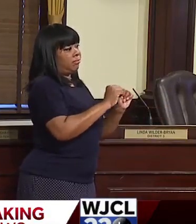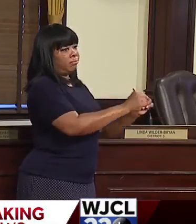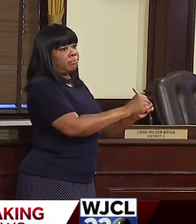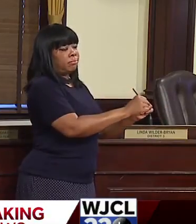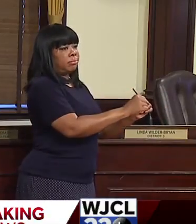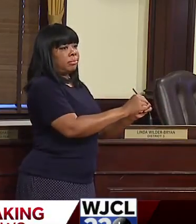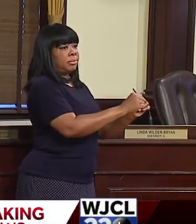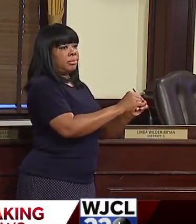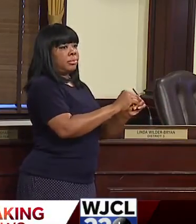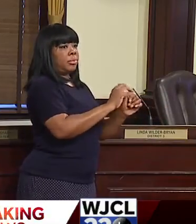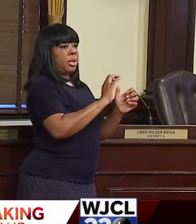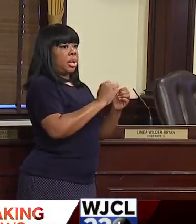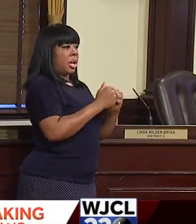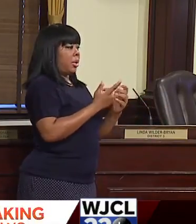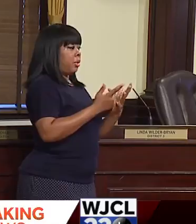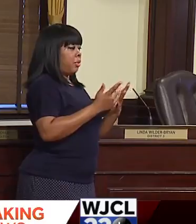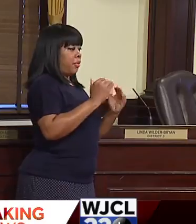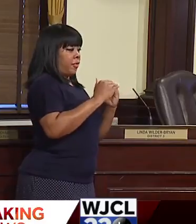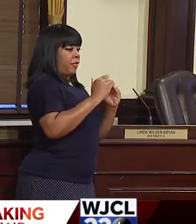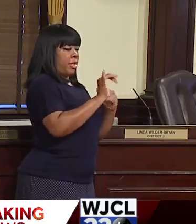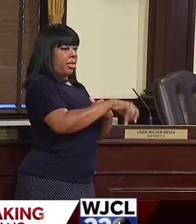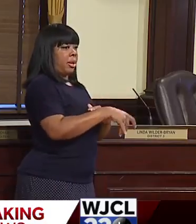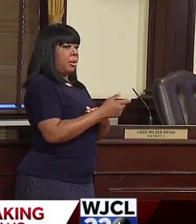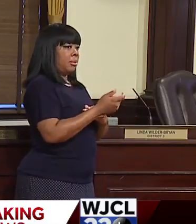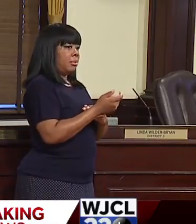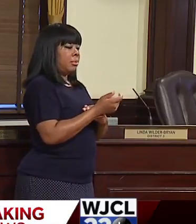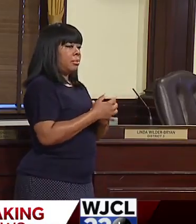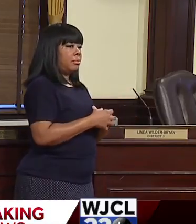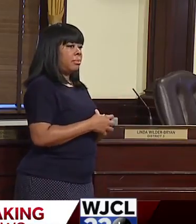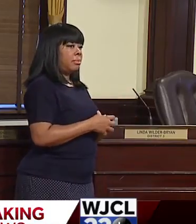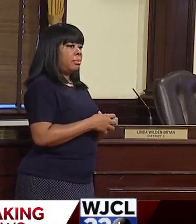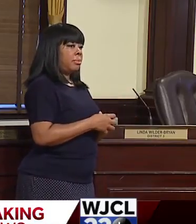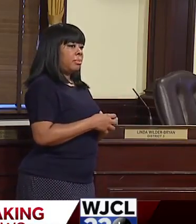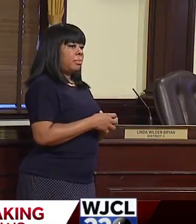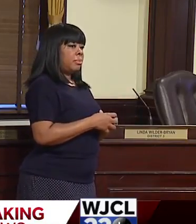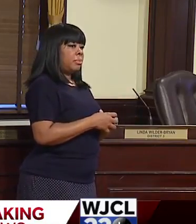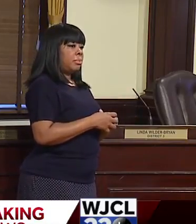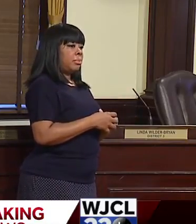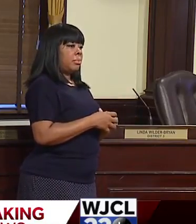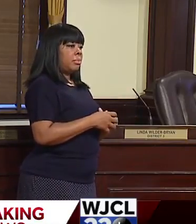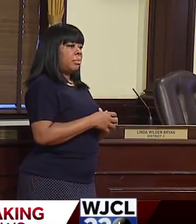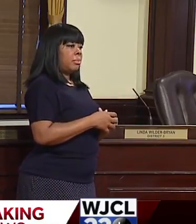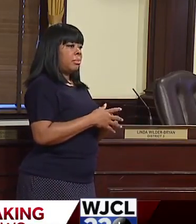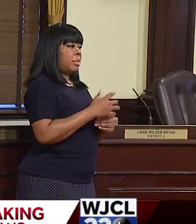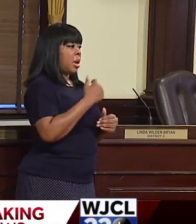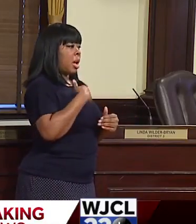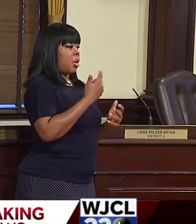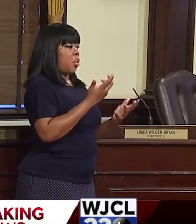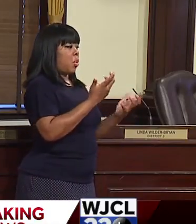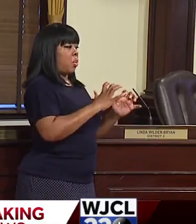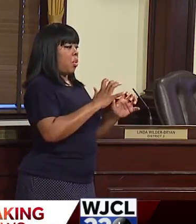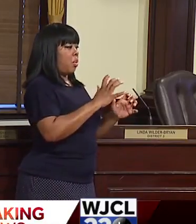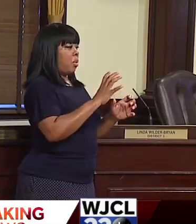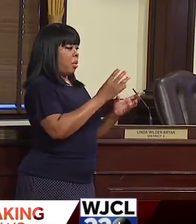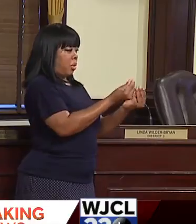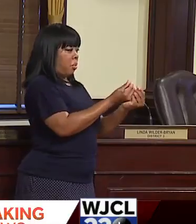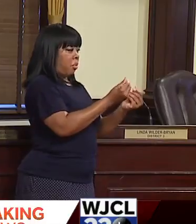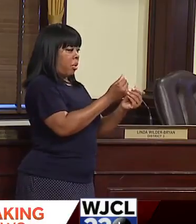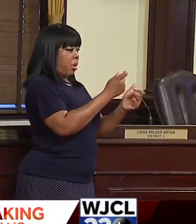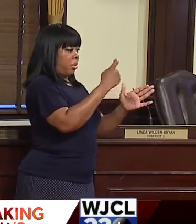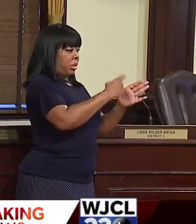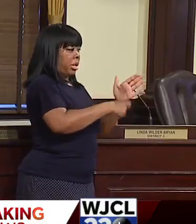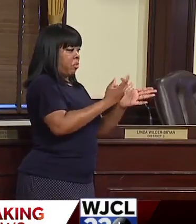And so how do you close that gap? And so I'm absolutely against raising property tax,